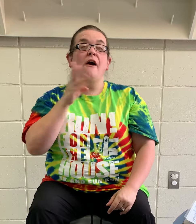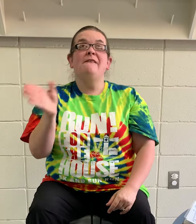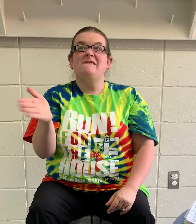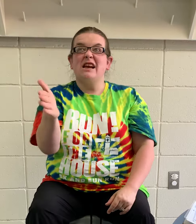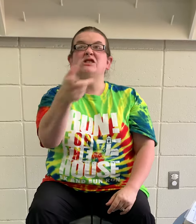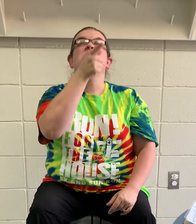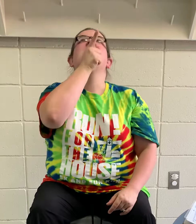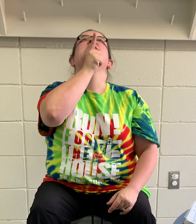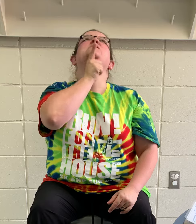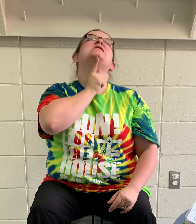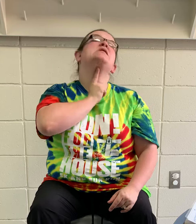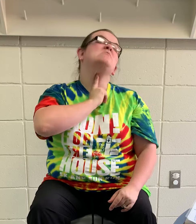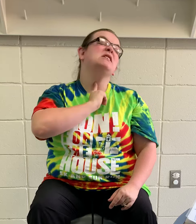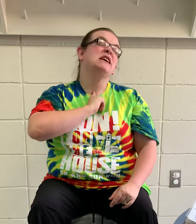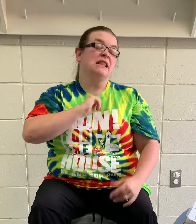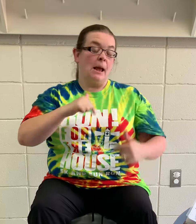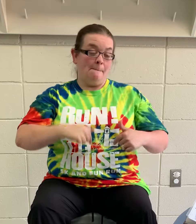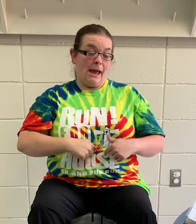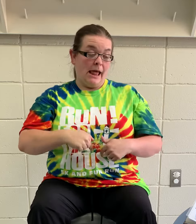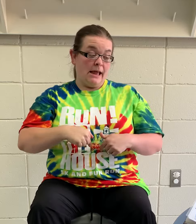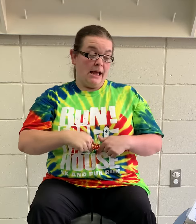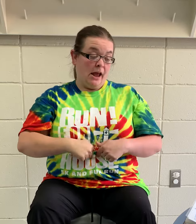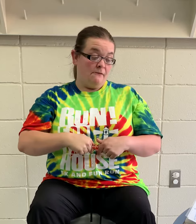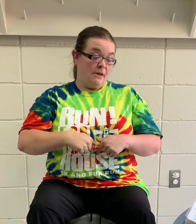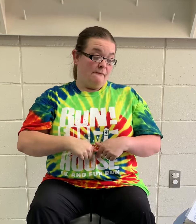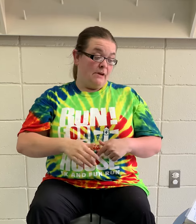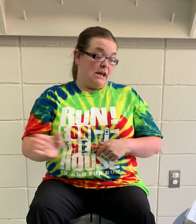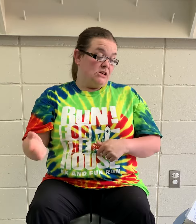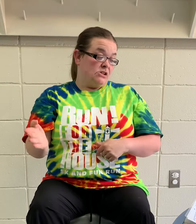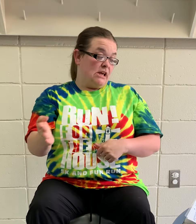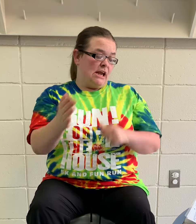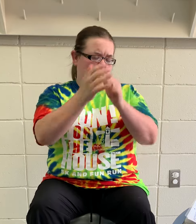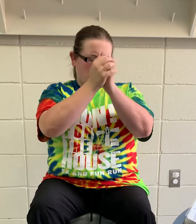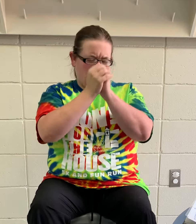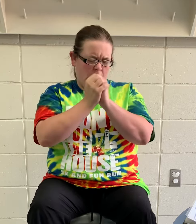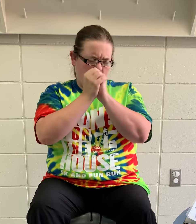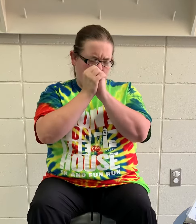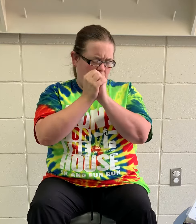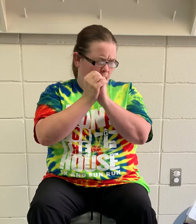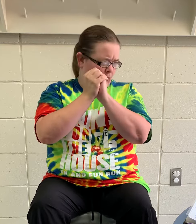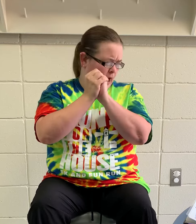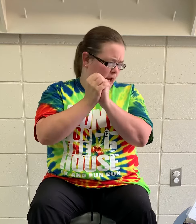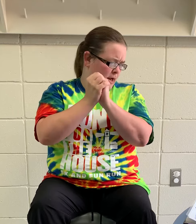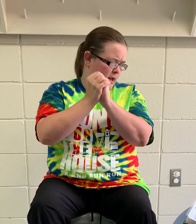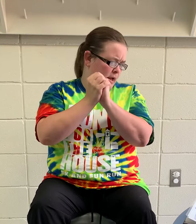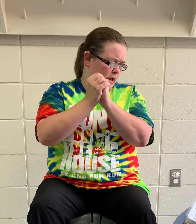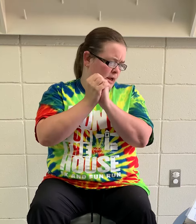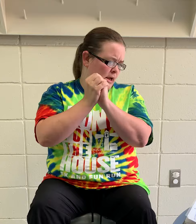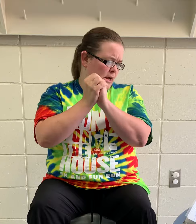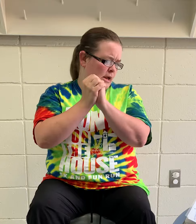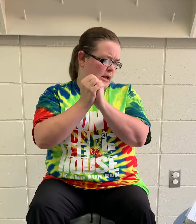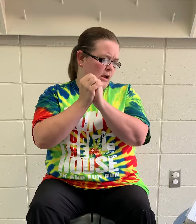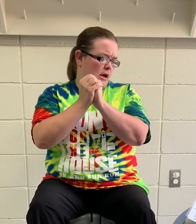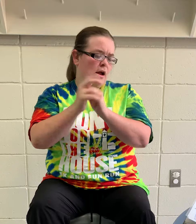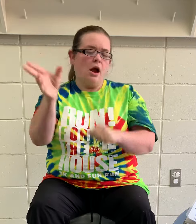a fish swallowed him in the belly of the fish, he'd pray. God heard